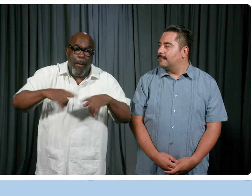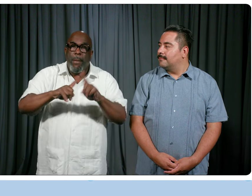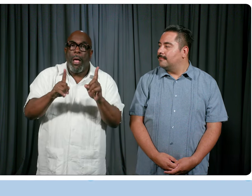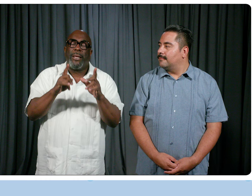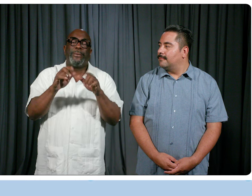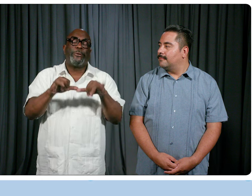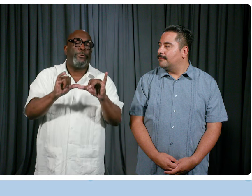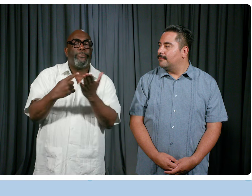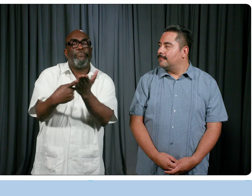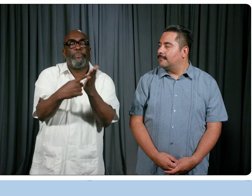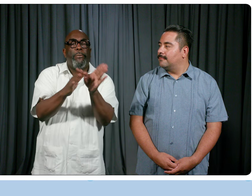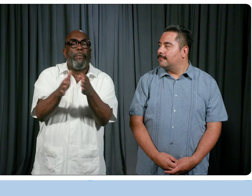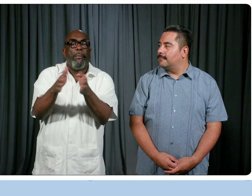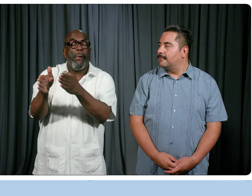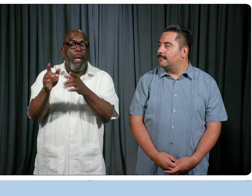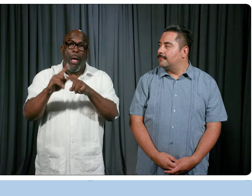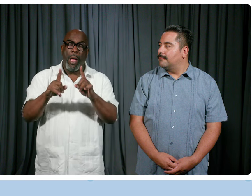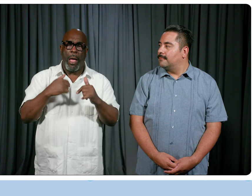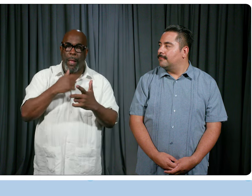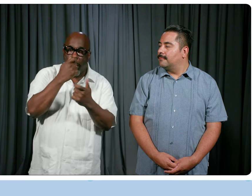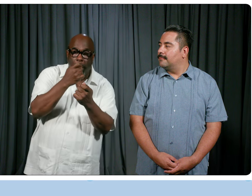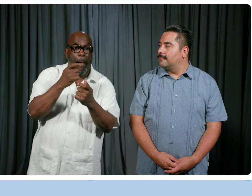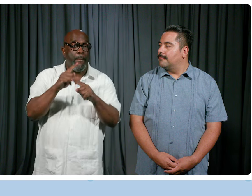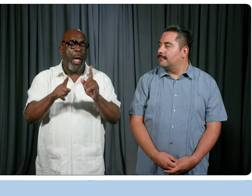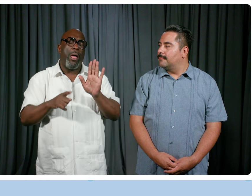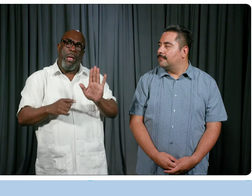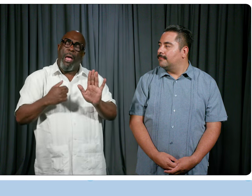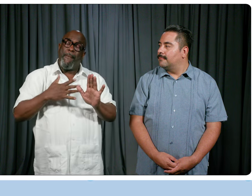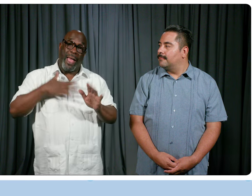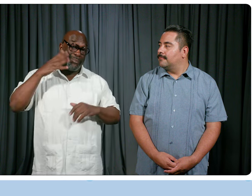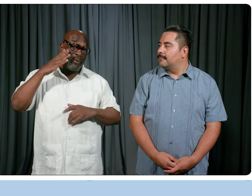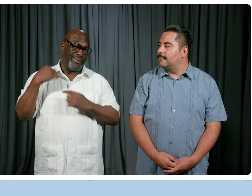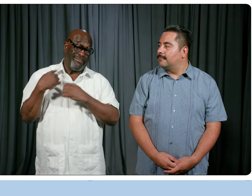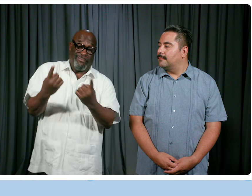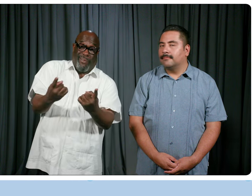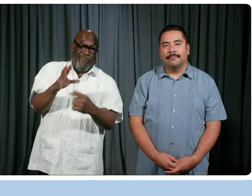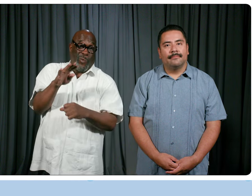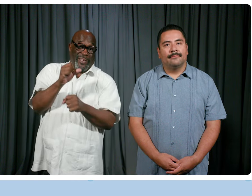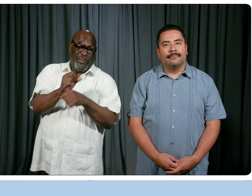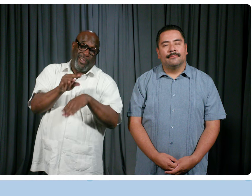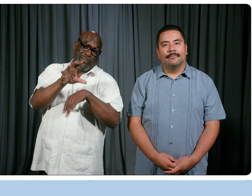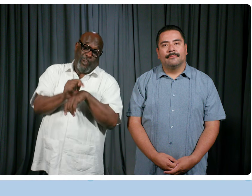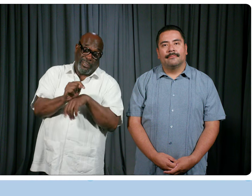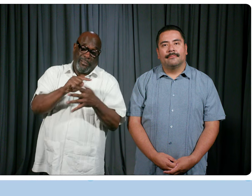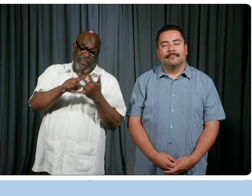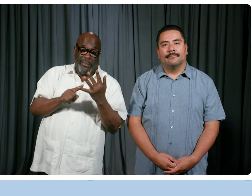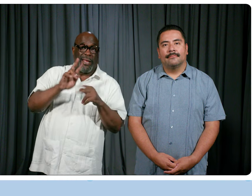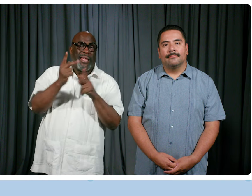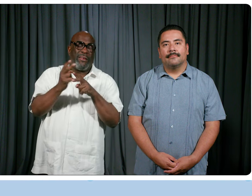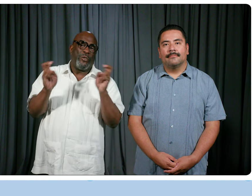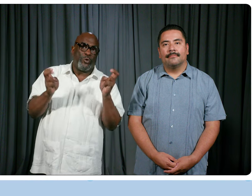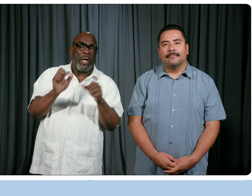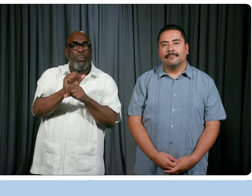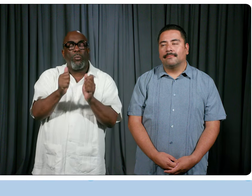think, just kind of organizing at that time. That kind of piqued my interest. But my experience, I've been consulting for 40 years now on these kinds of issues. I've worked with a